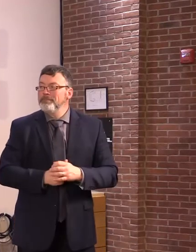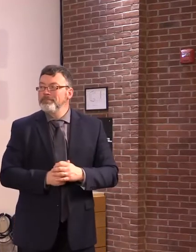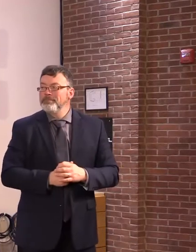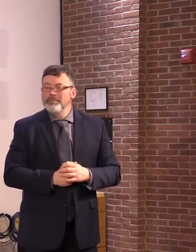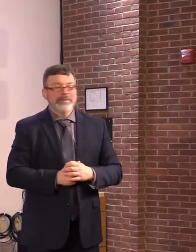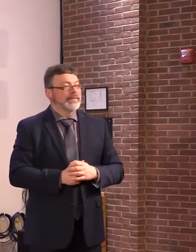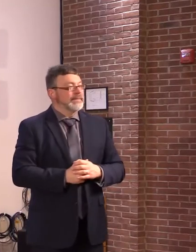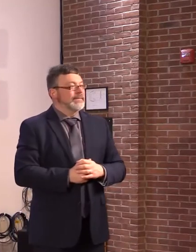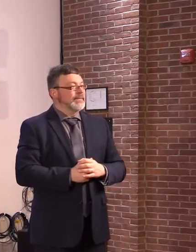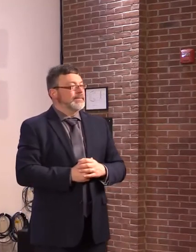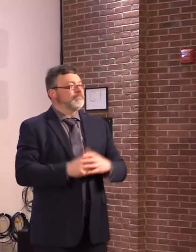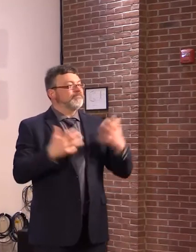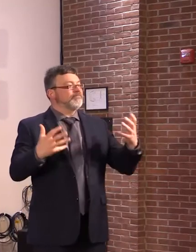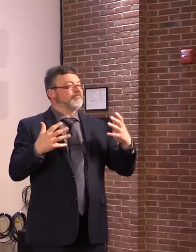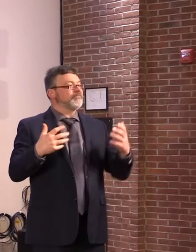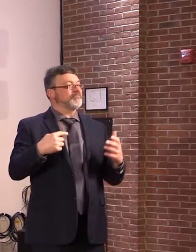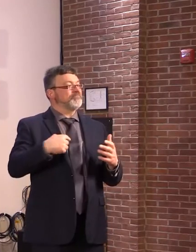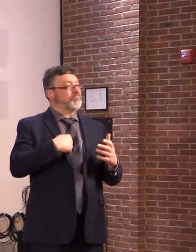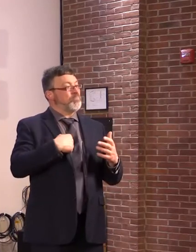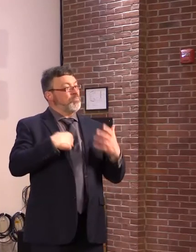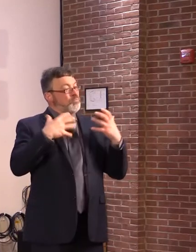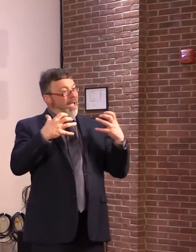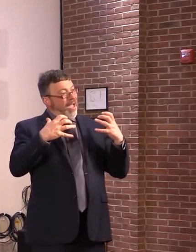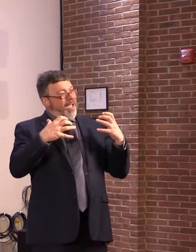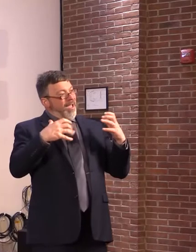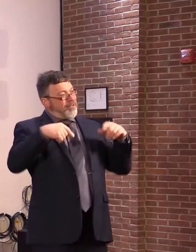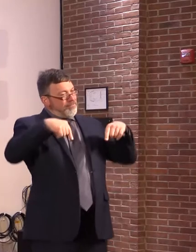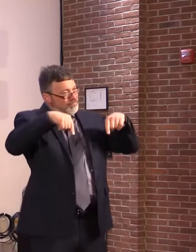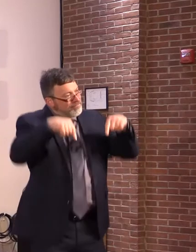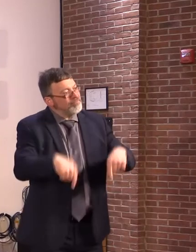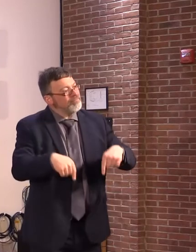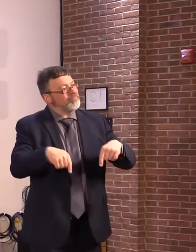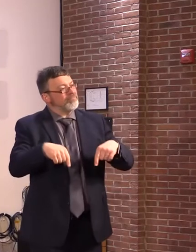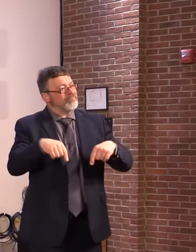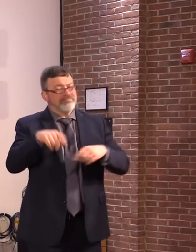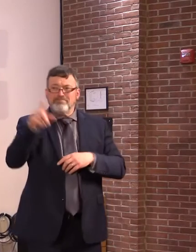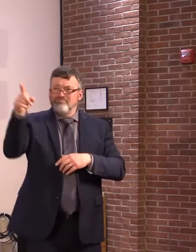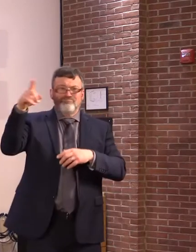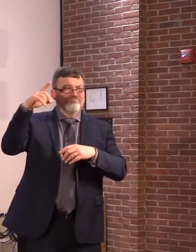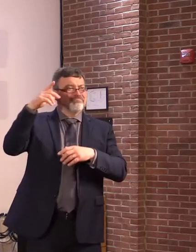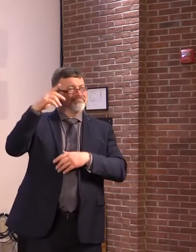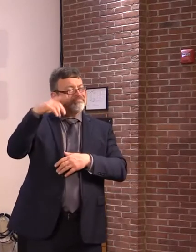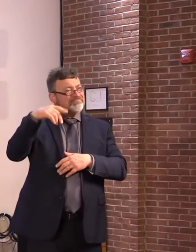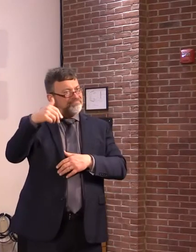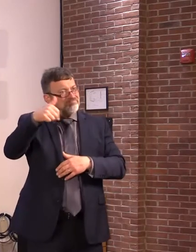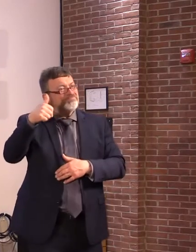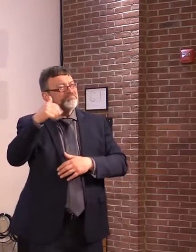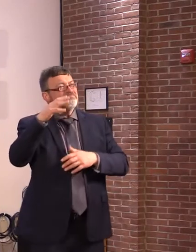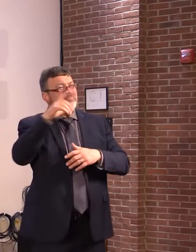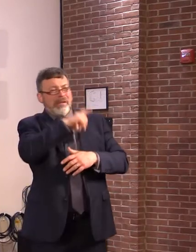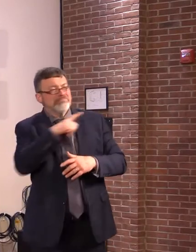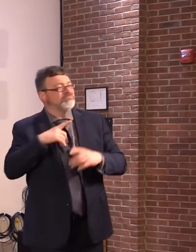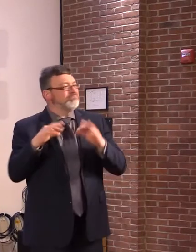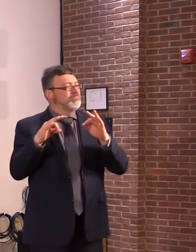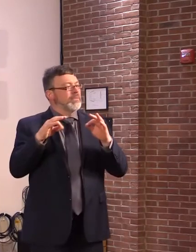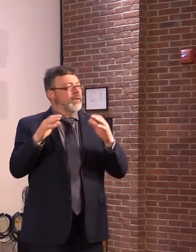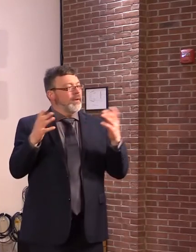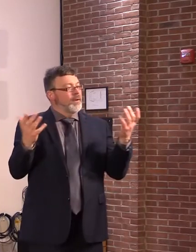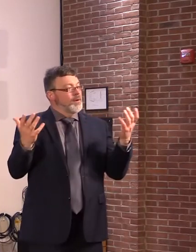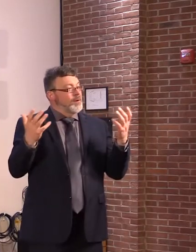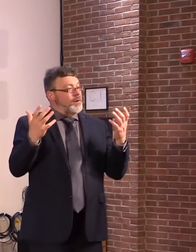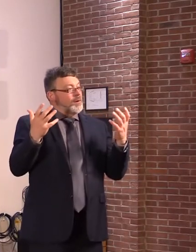at least present the case that the pandemic has led us to more remote legislating.